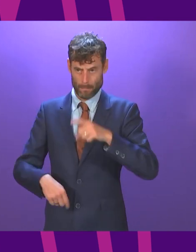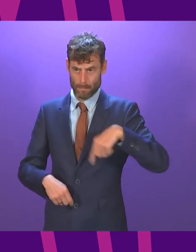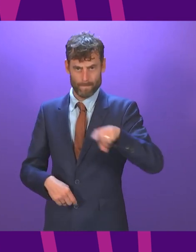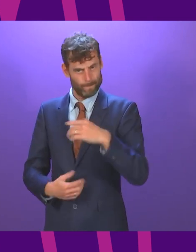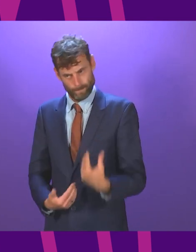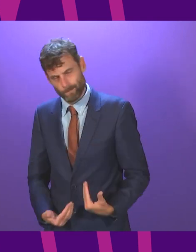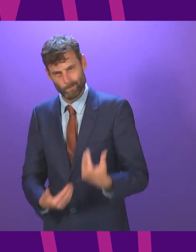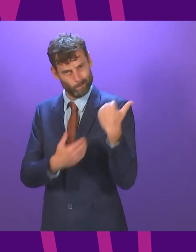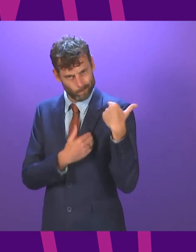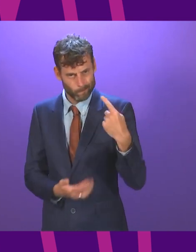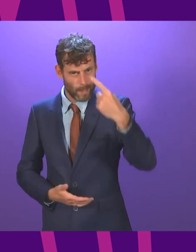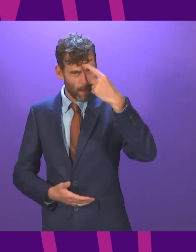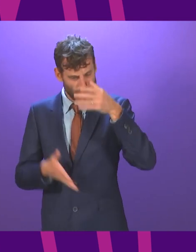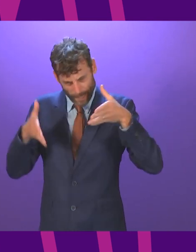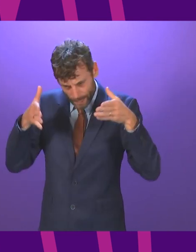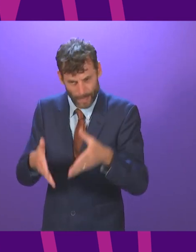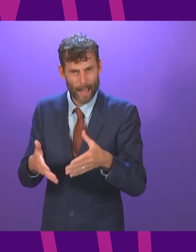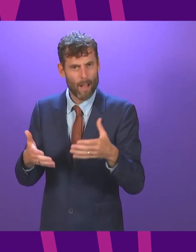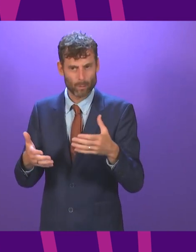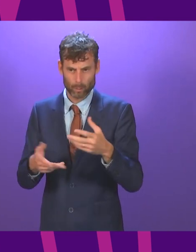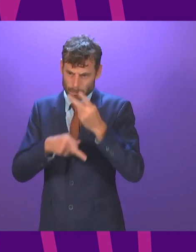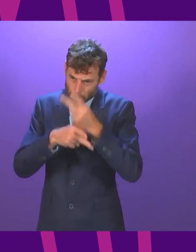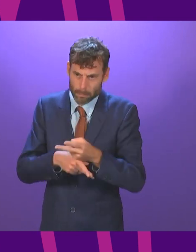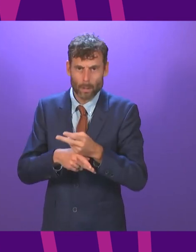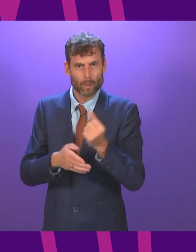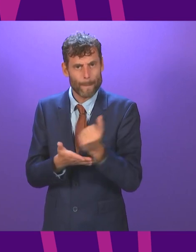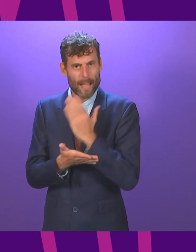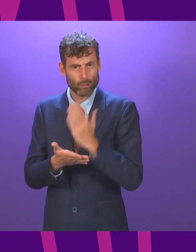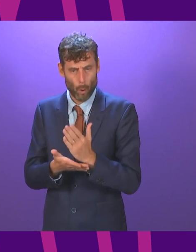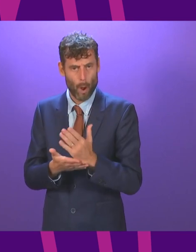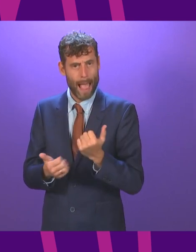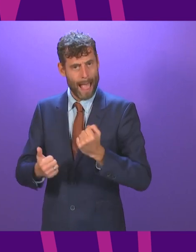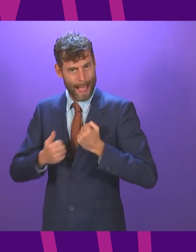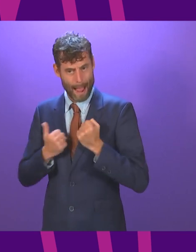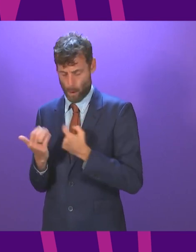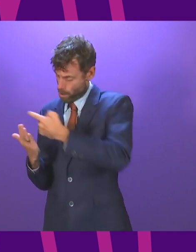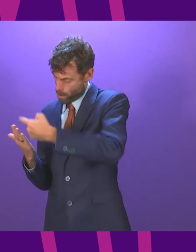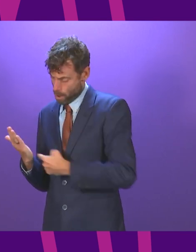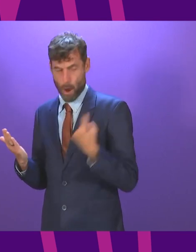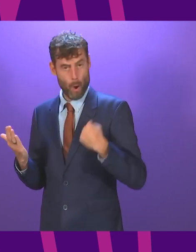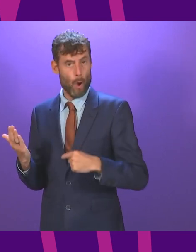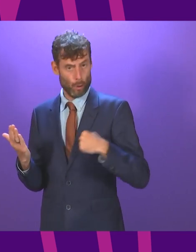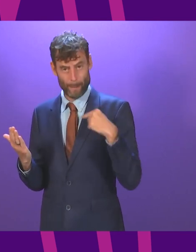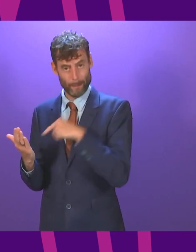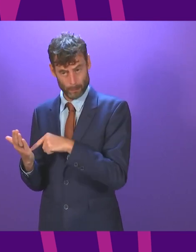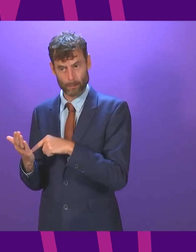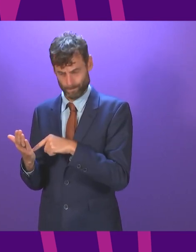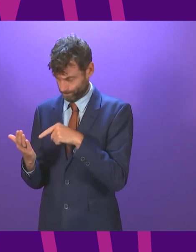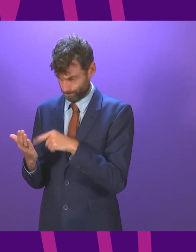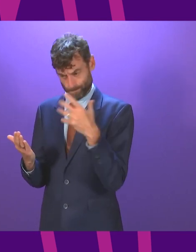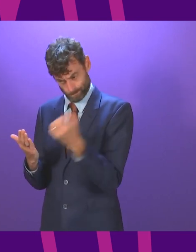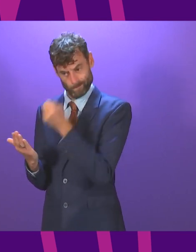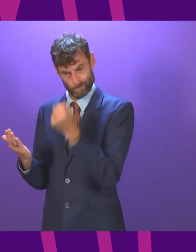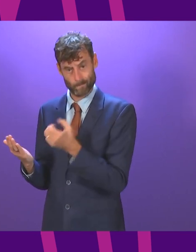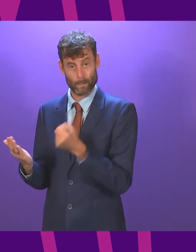occupied and working hard every single day to deliver on the commitments and policies of this government I do believe Scotland is